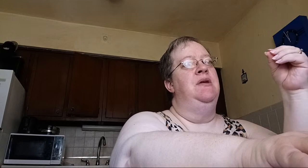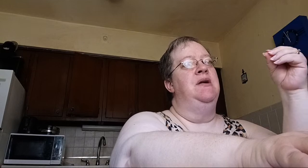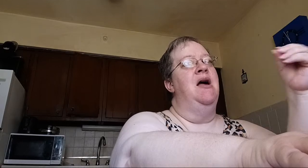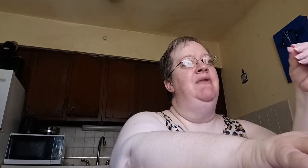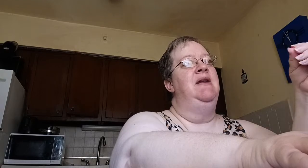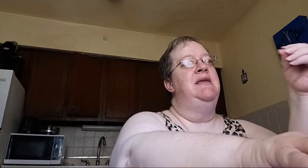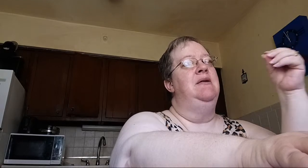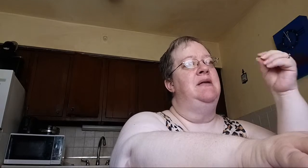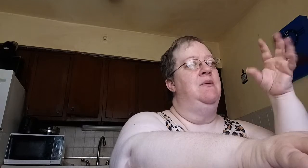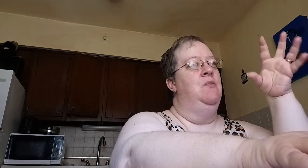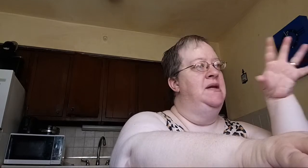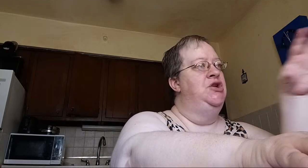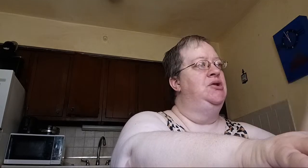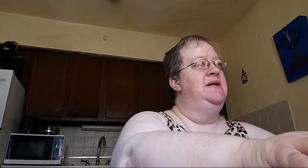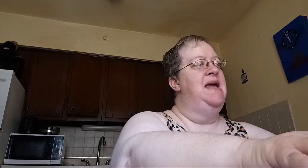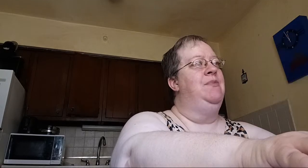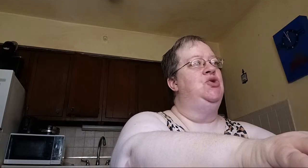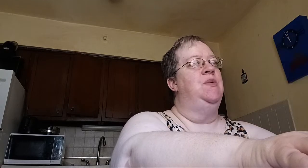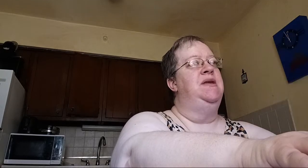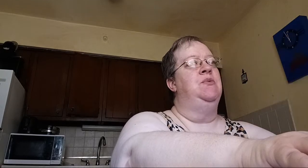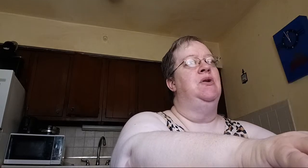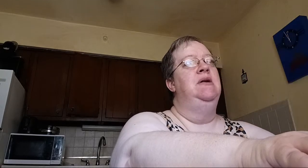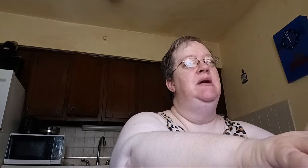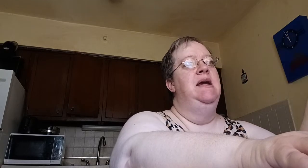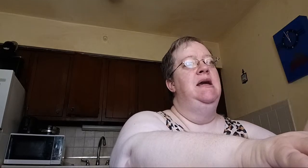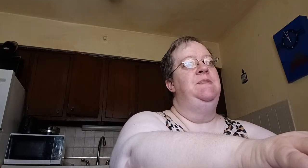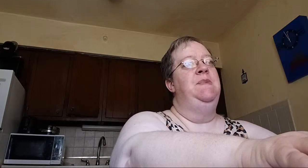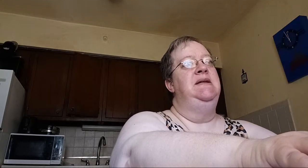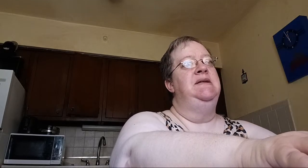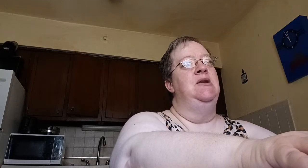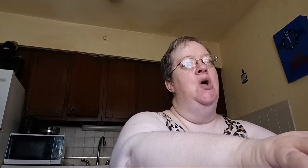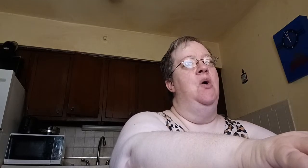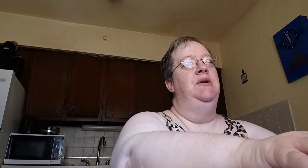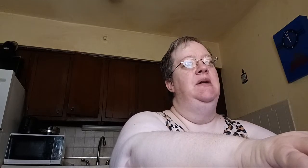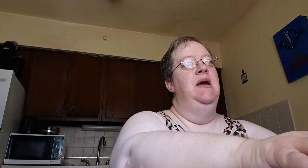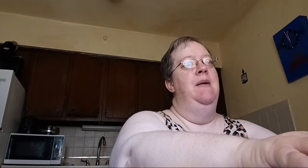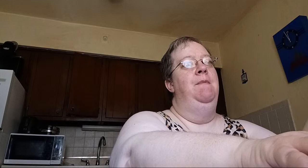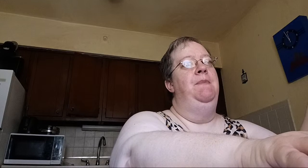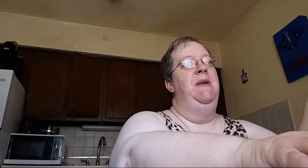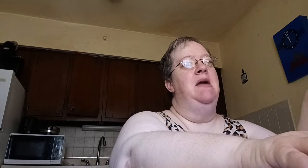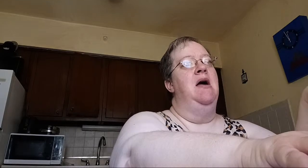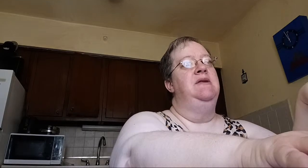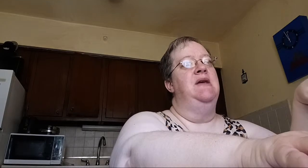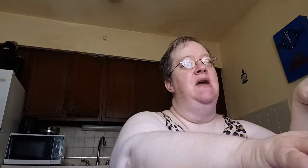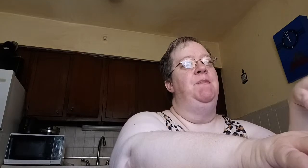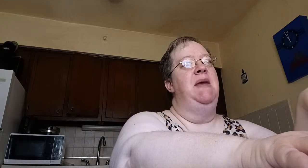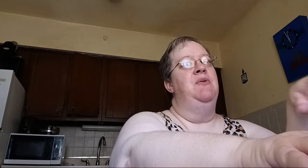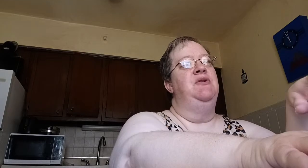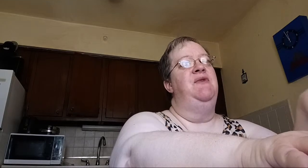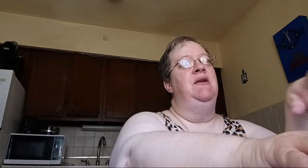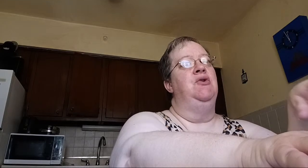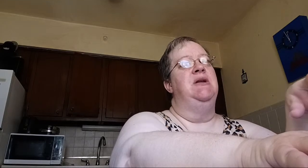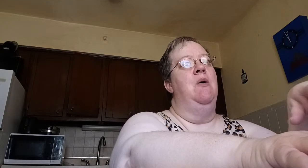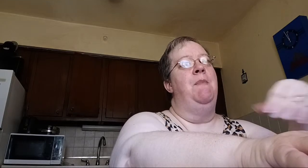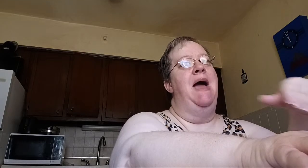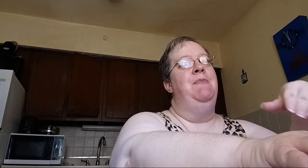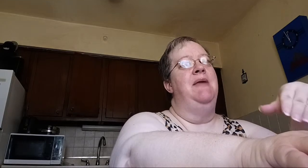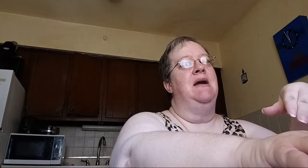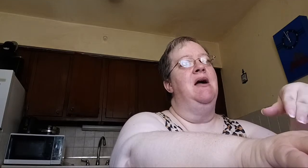The covenant that was initially established with Israel is being disannulled because of the people's failure to abide by that covenant.